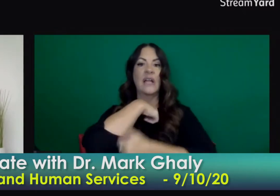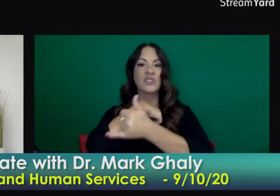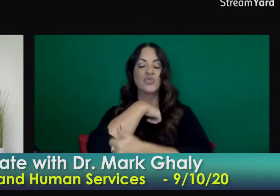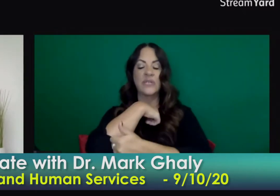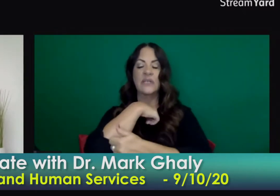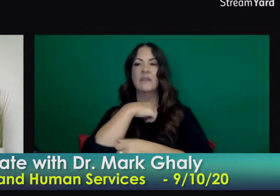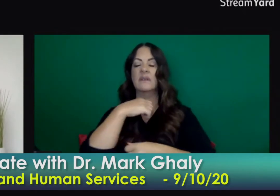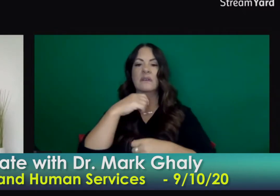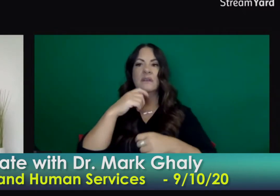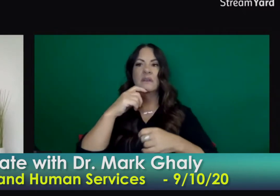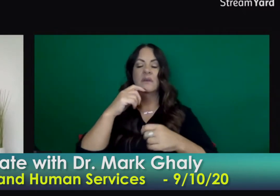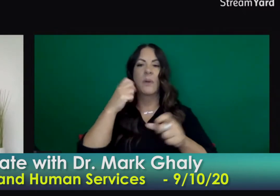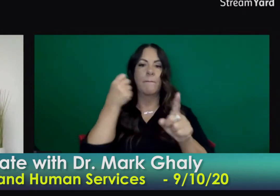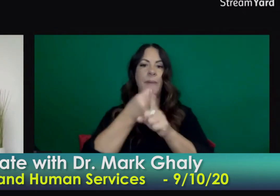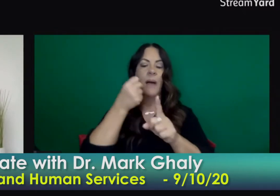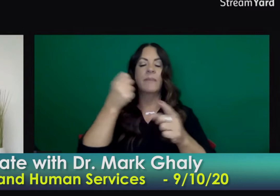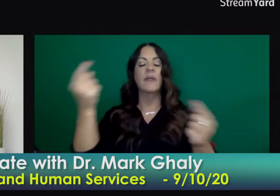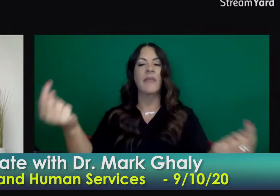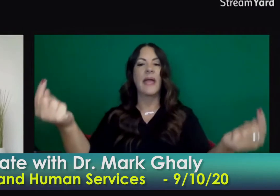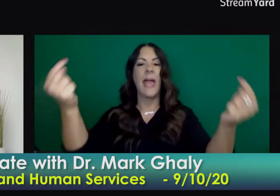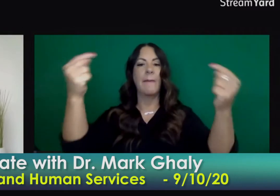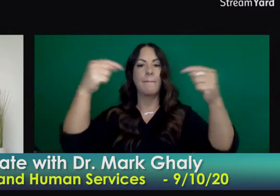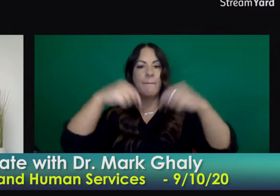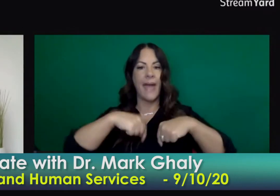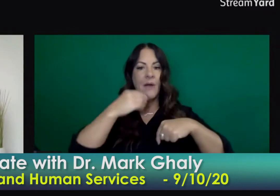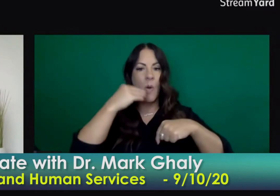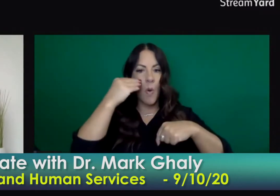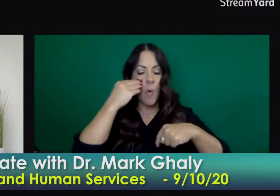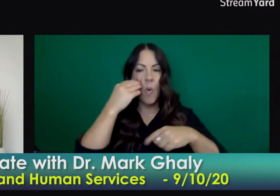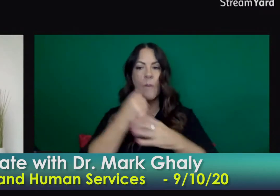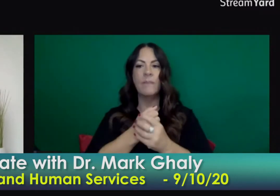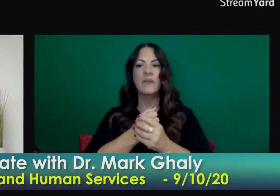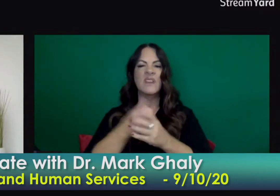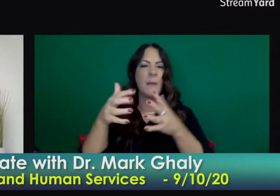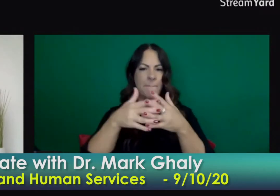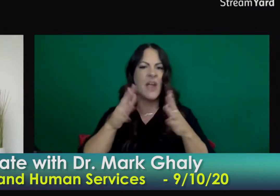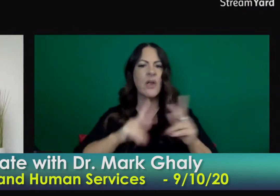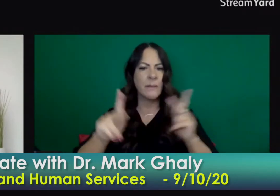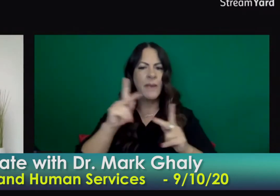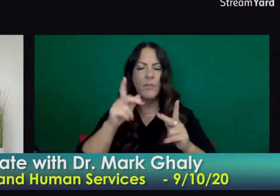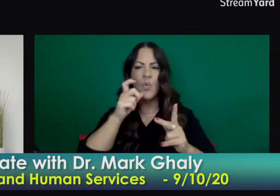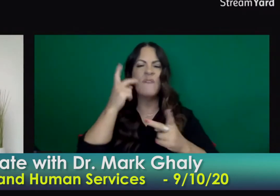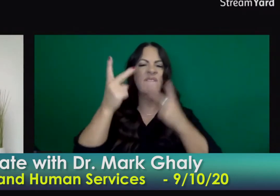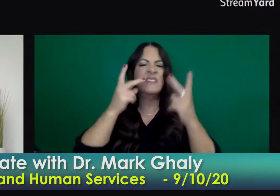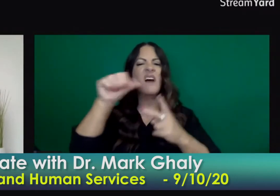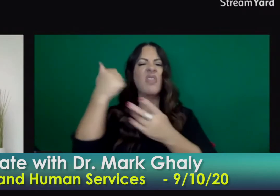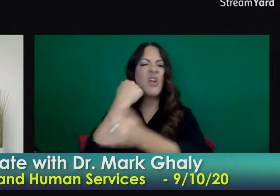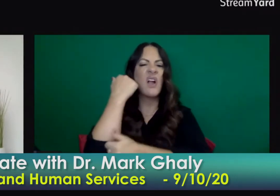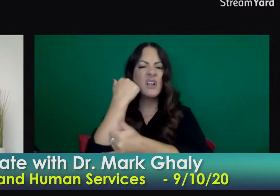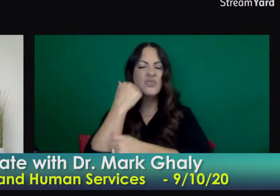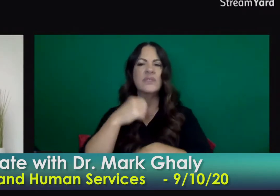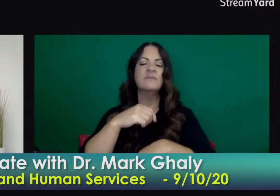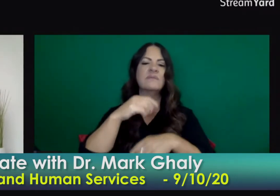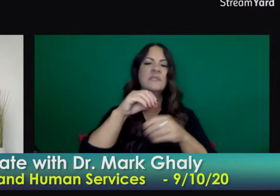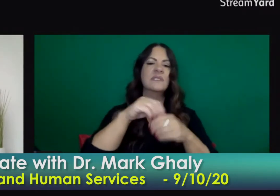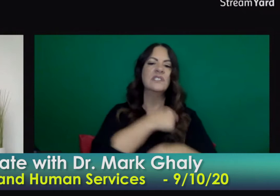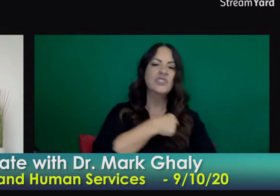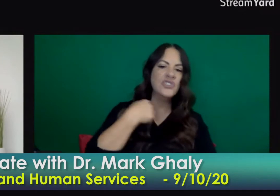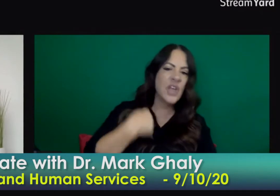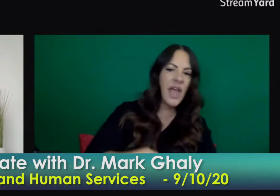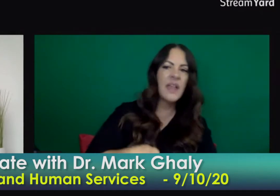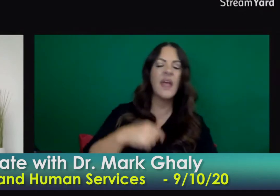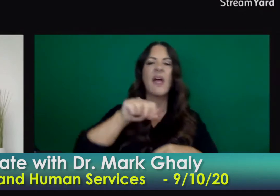by plane uh we did the repatriation efforts out of wuhan we did many other efforts to bring